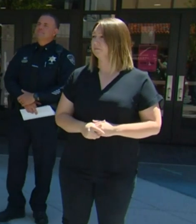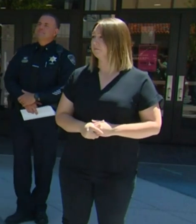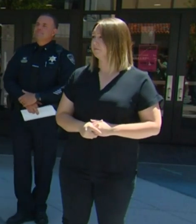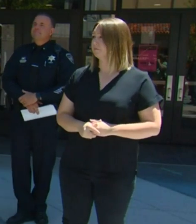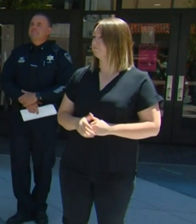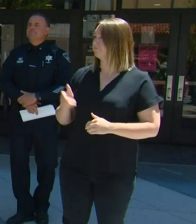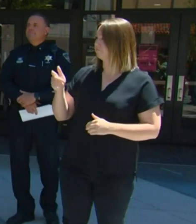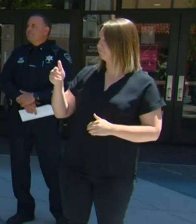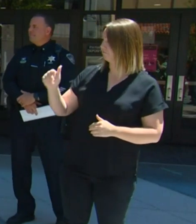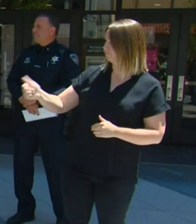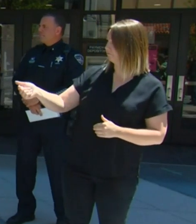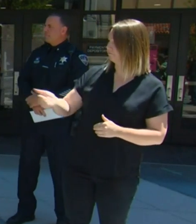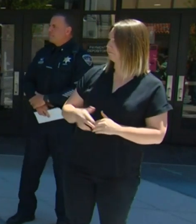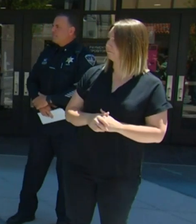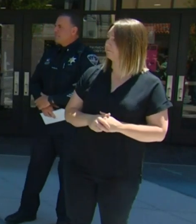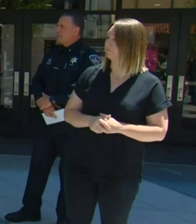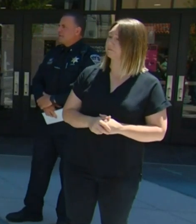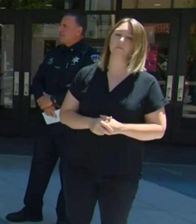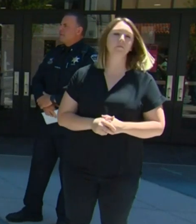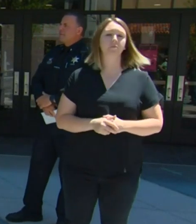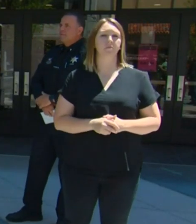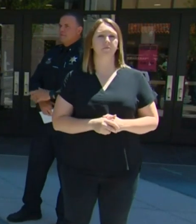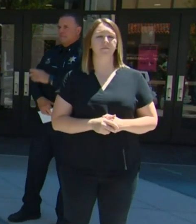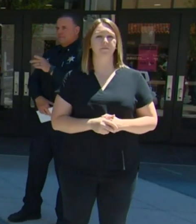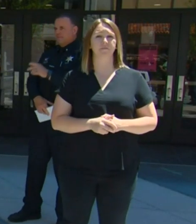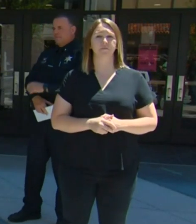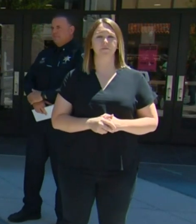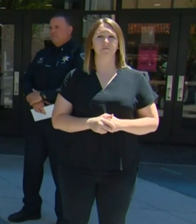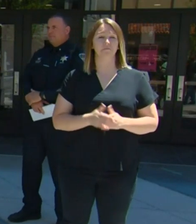Can I go through Karen? No. Anybody?